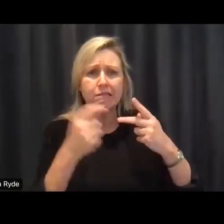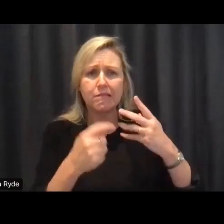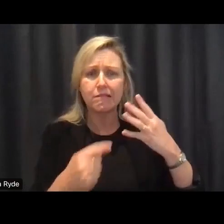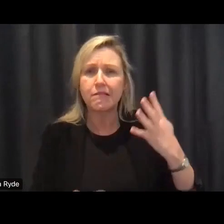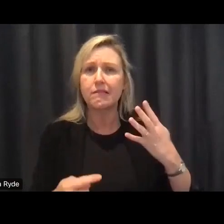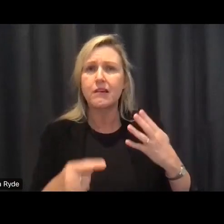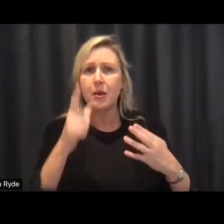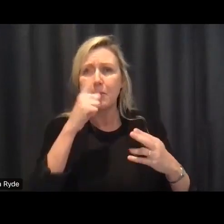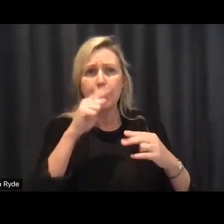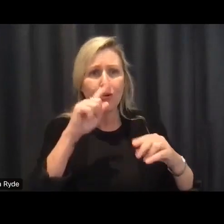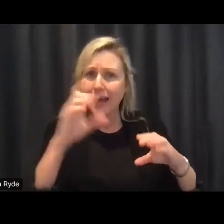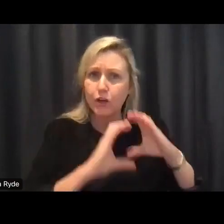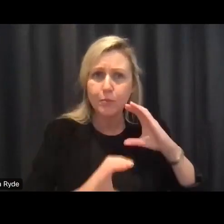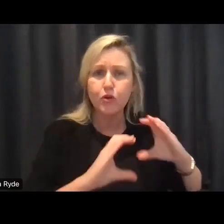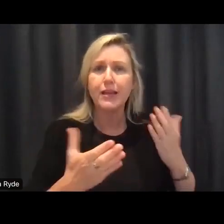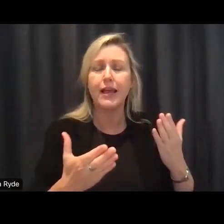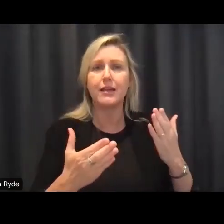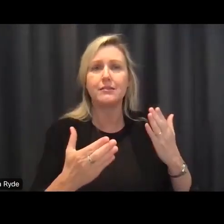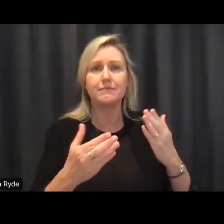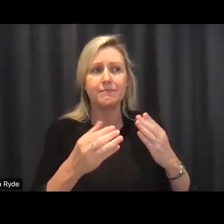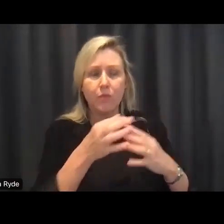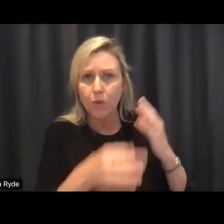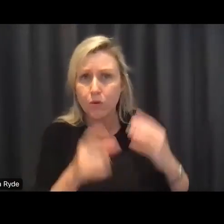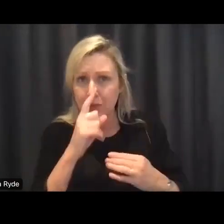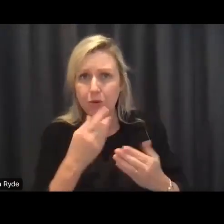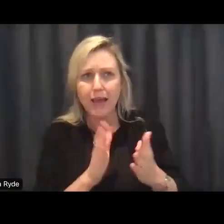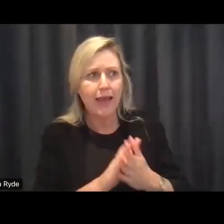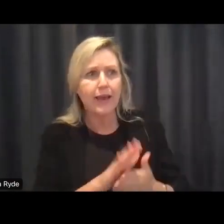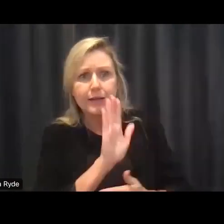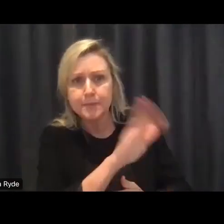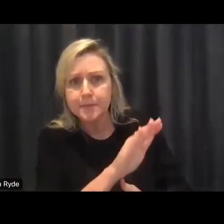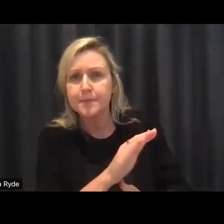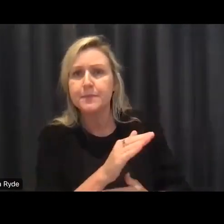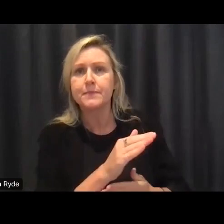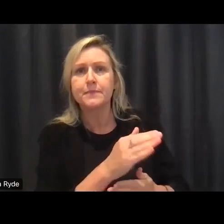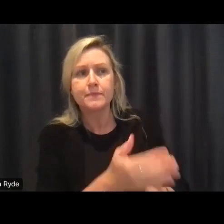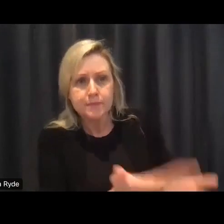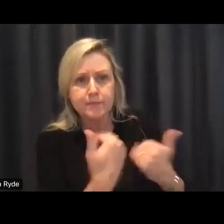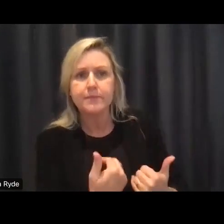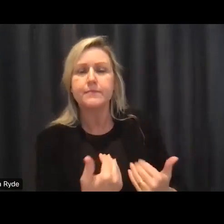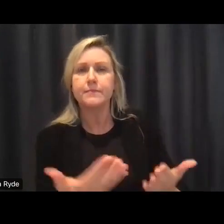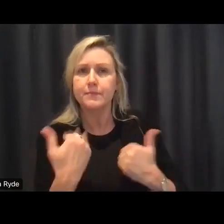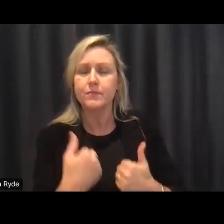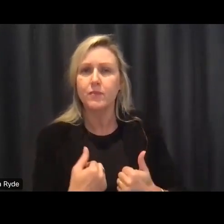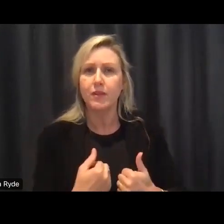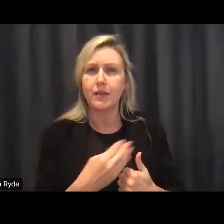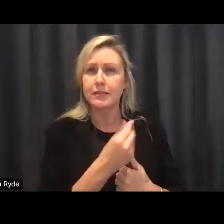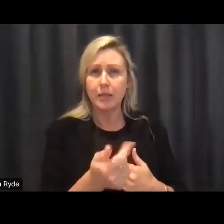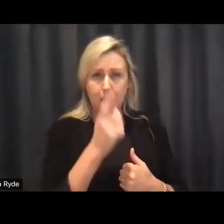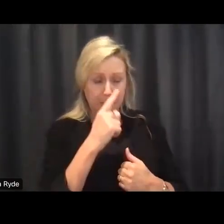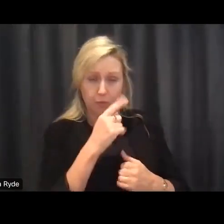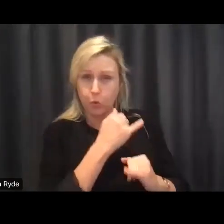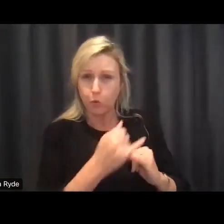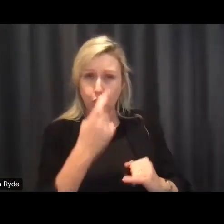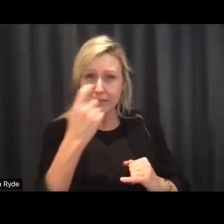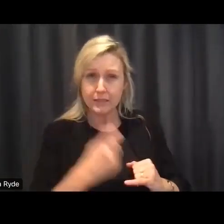challenges we really need to design the scheme for some of for the people with the most complex needs because